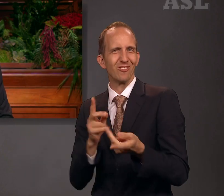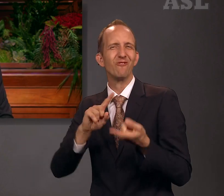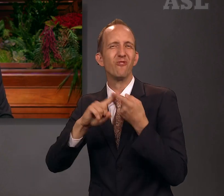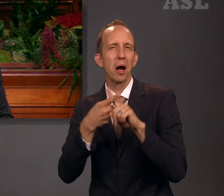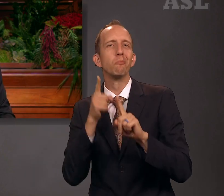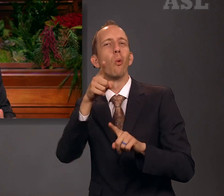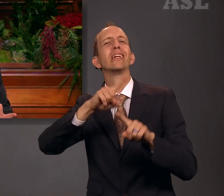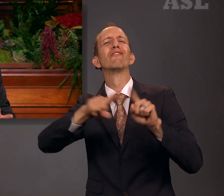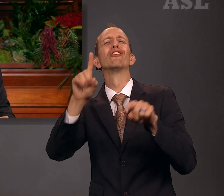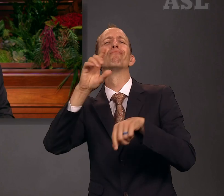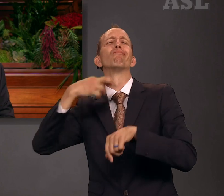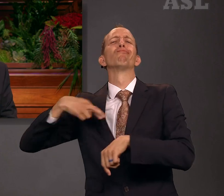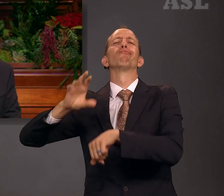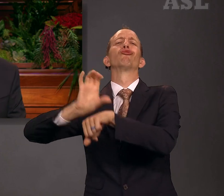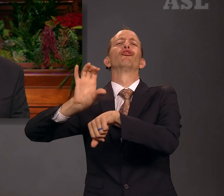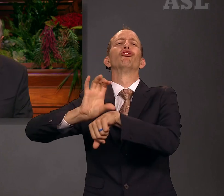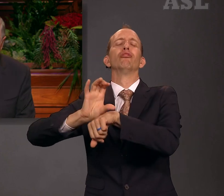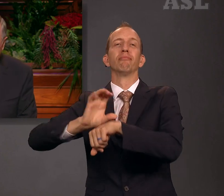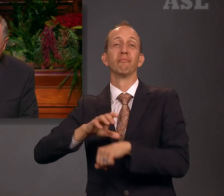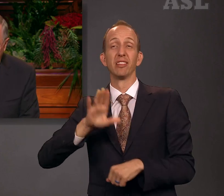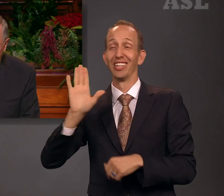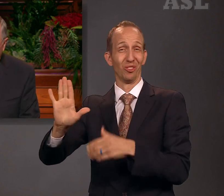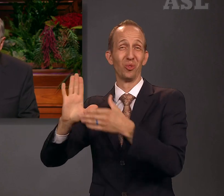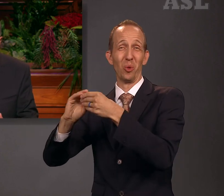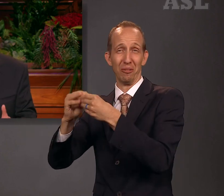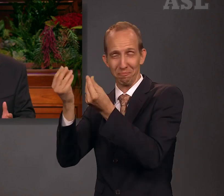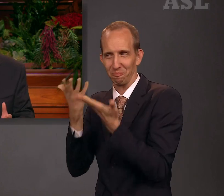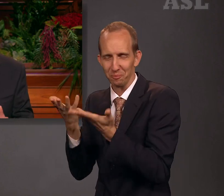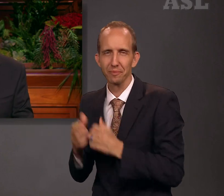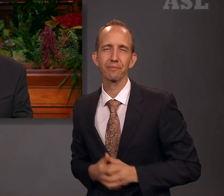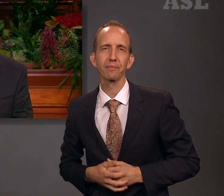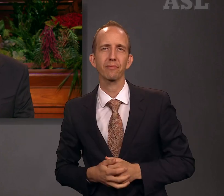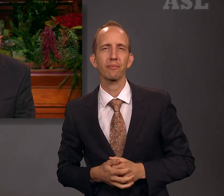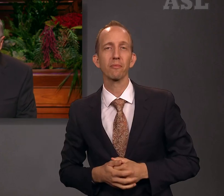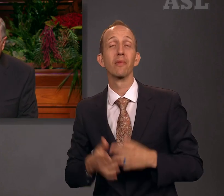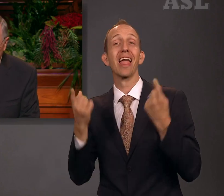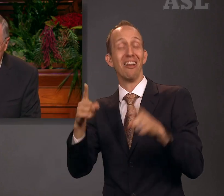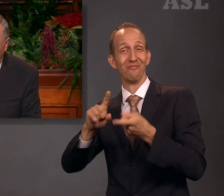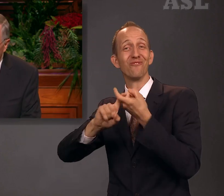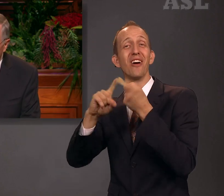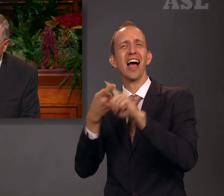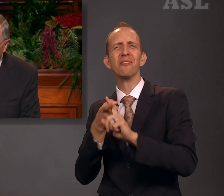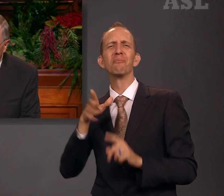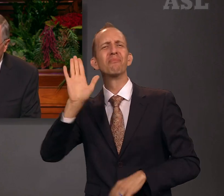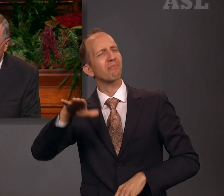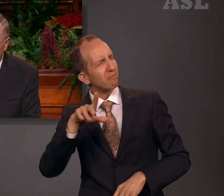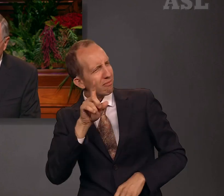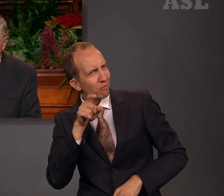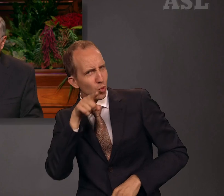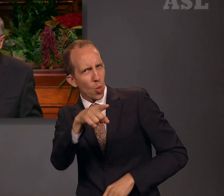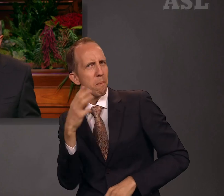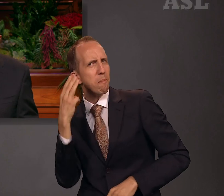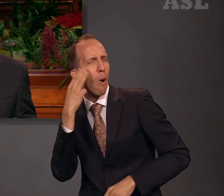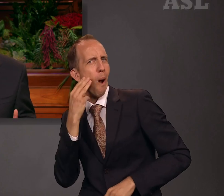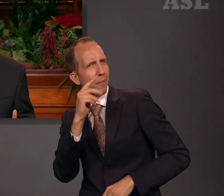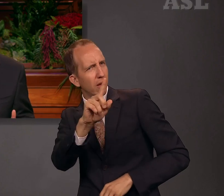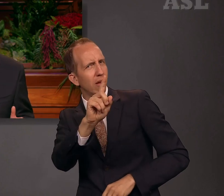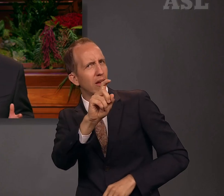Here are his words. An acquaintance asked, Are you a Mormon? I am a